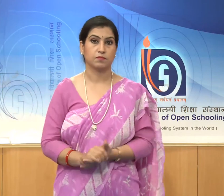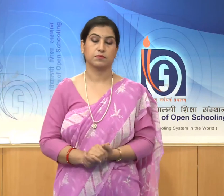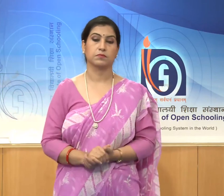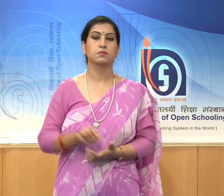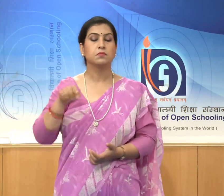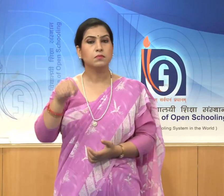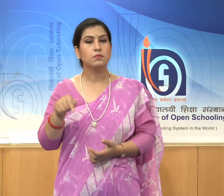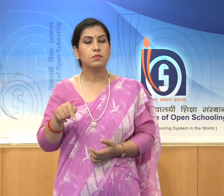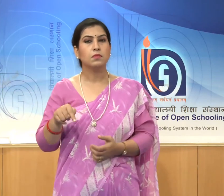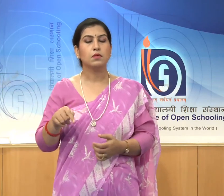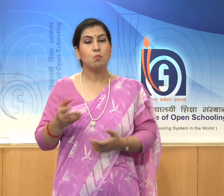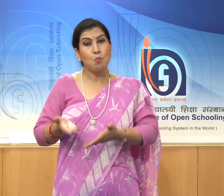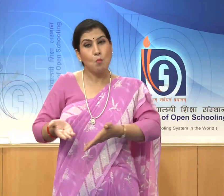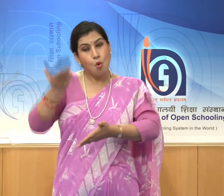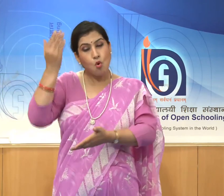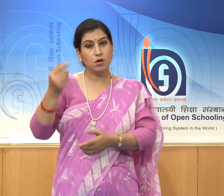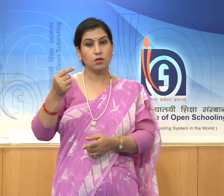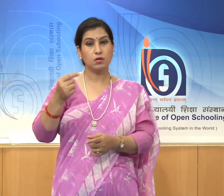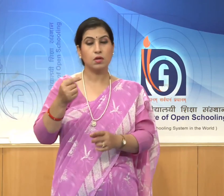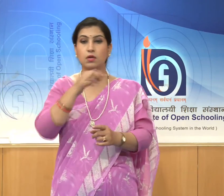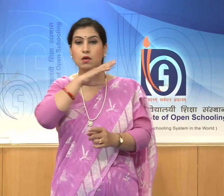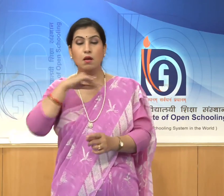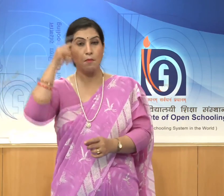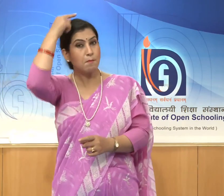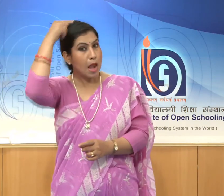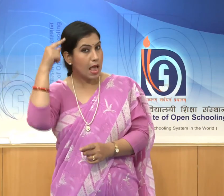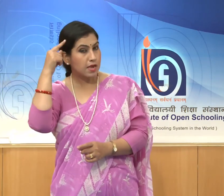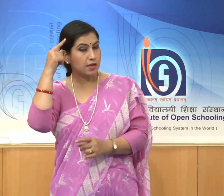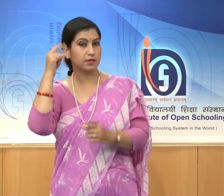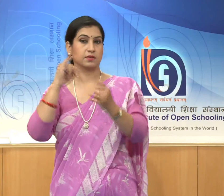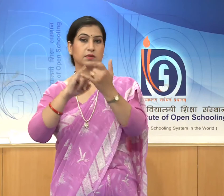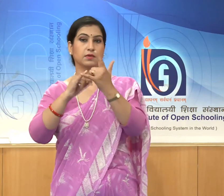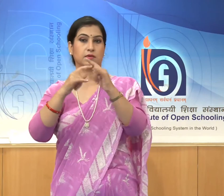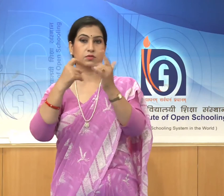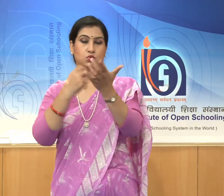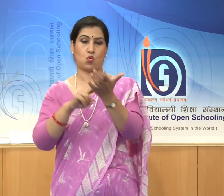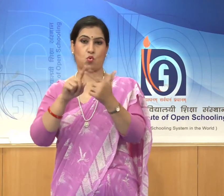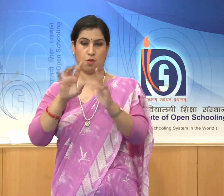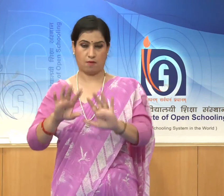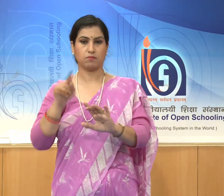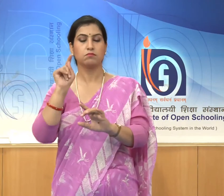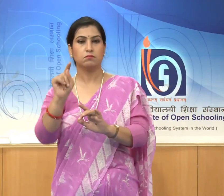black stone have a little bit of